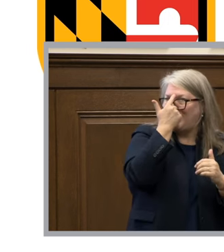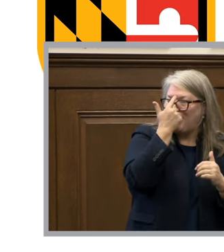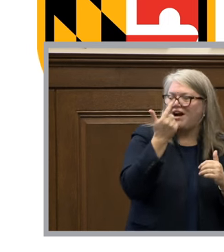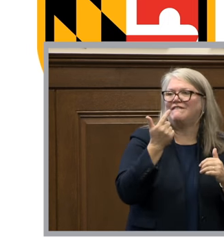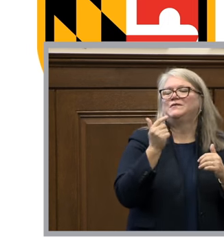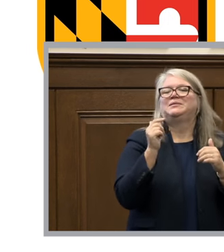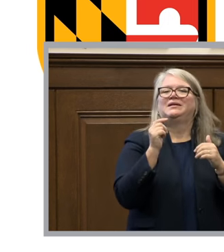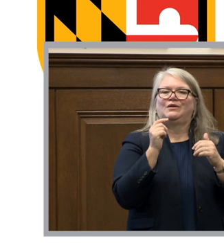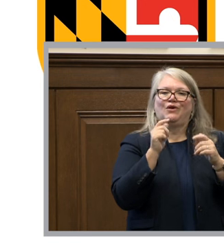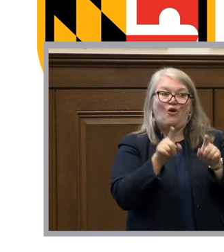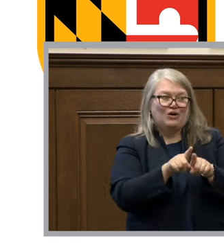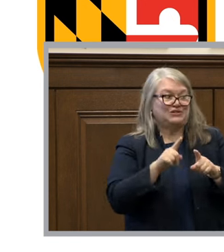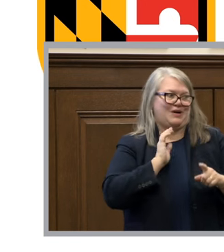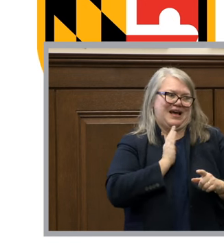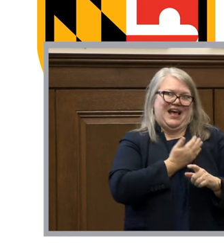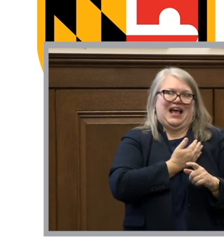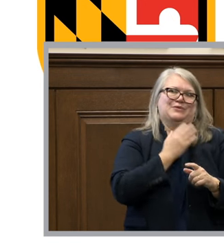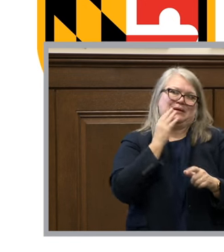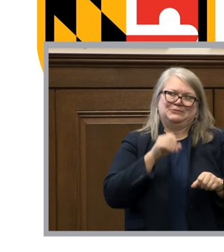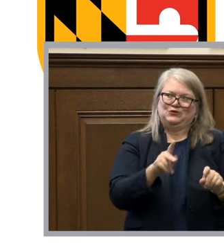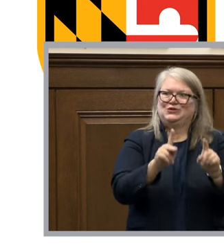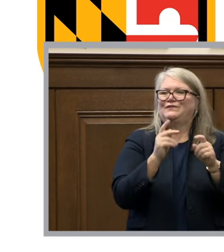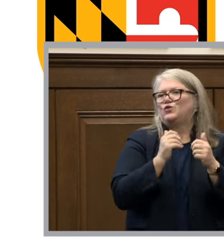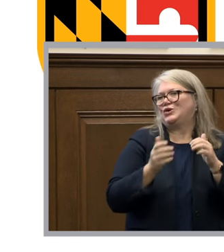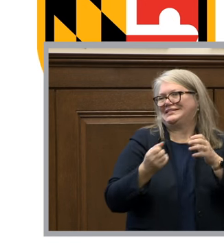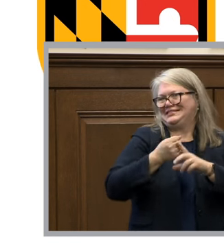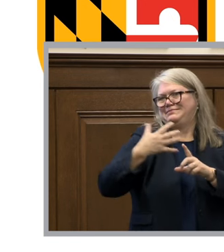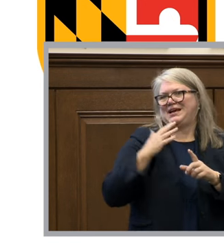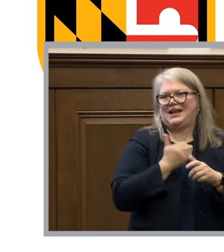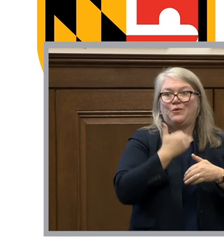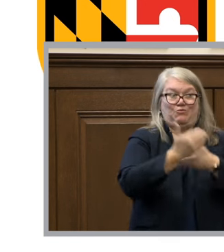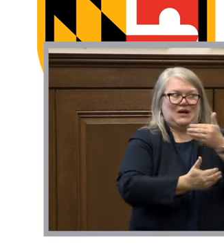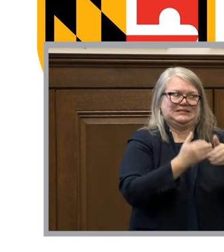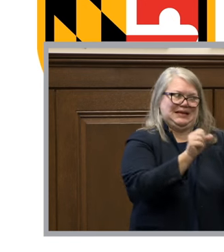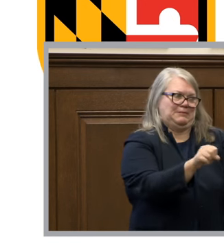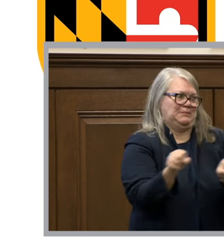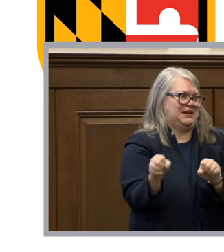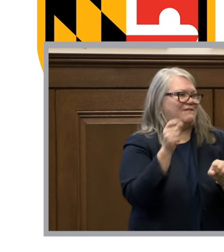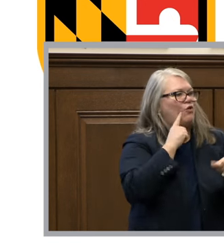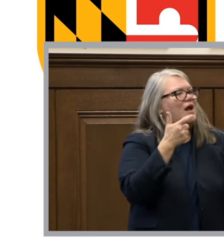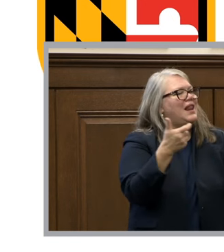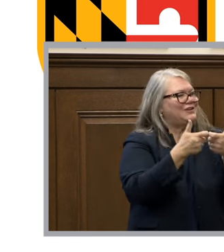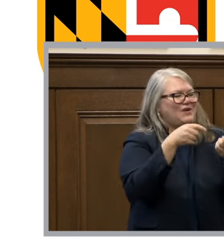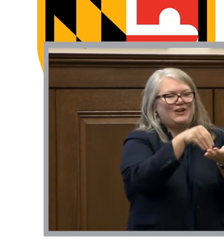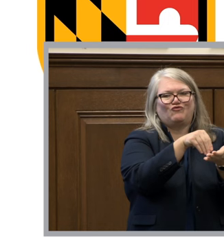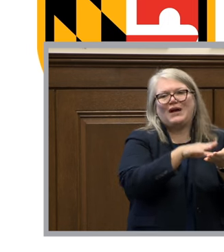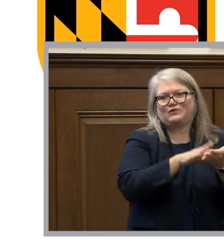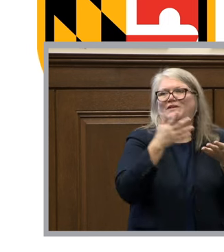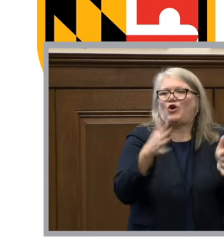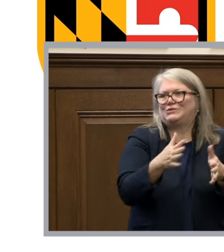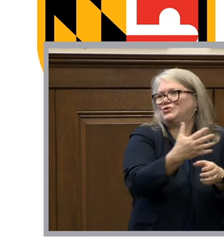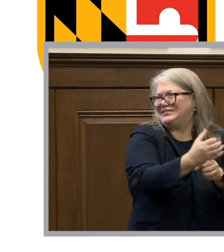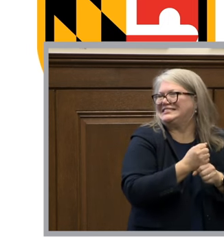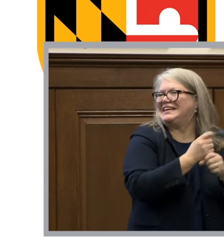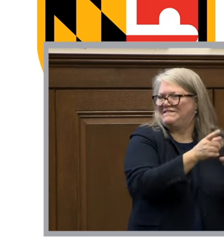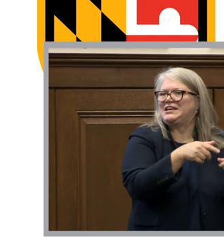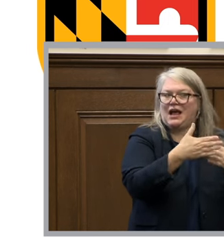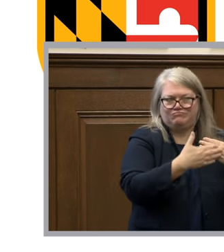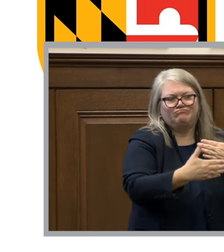and for nara to expand processing capabilities for the electronic records that we've been receiving